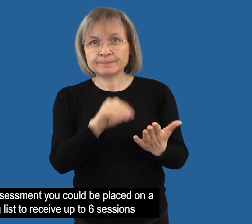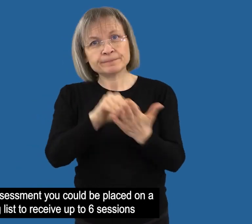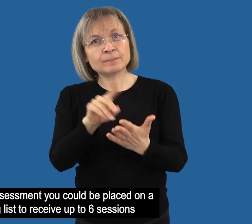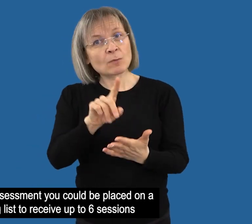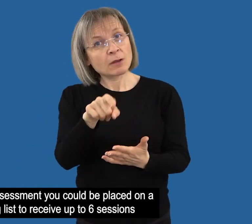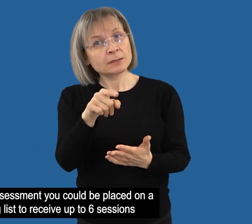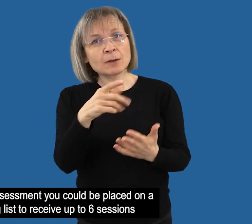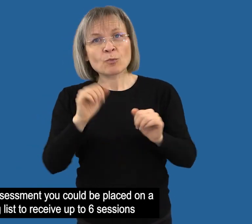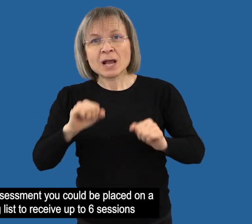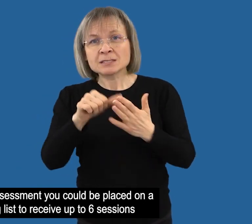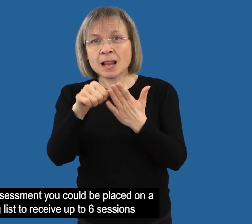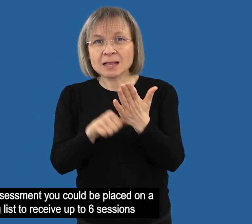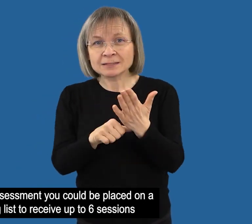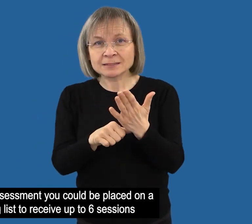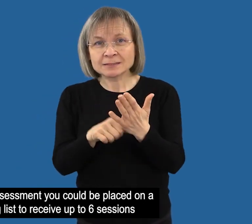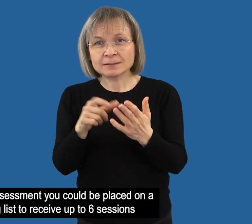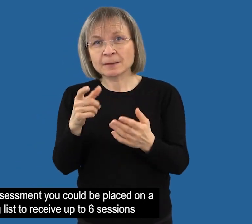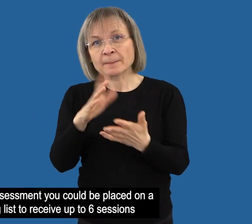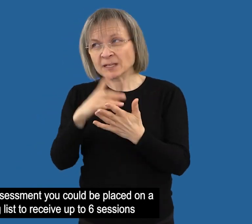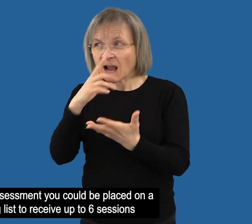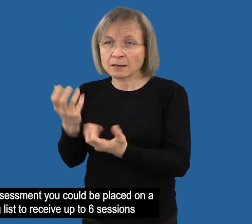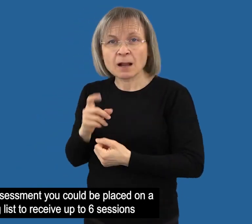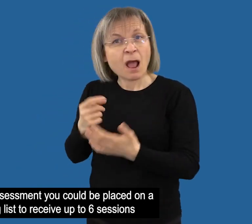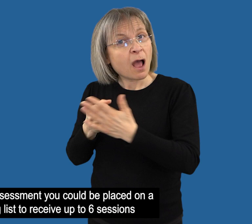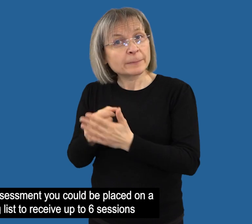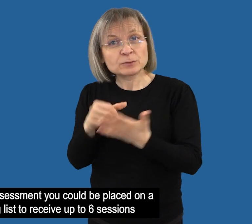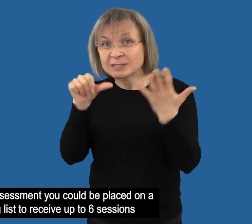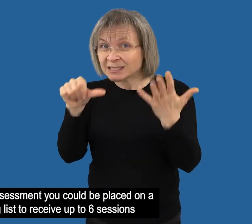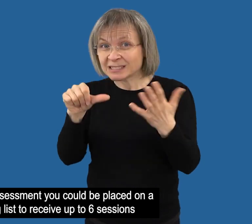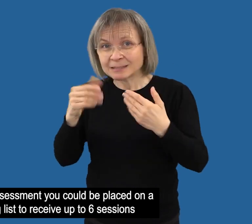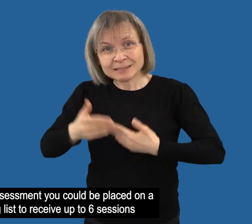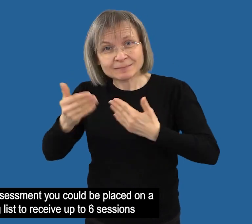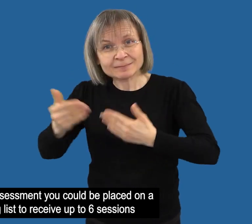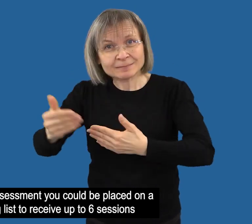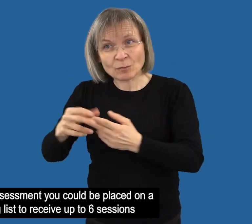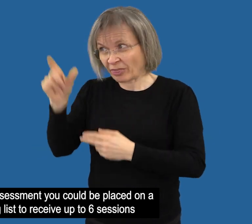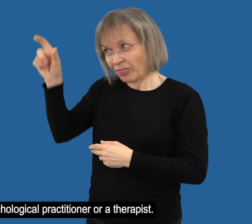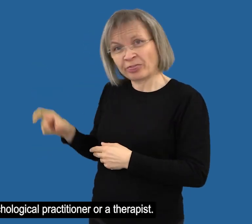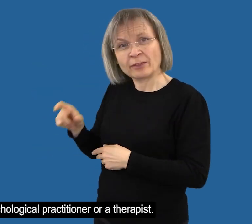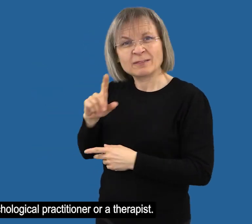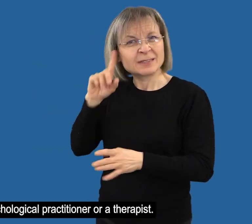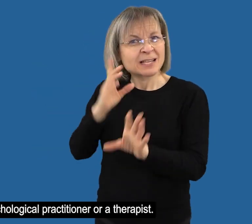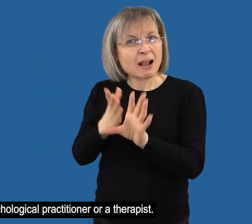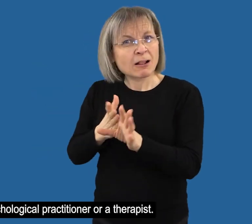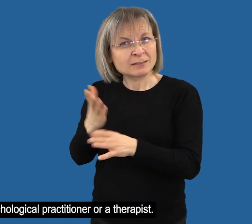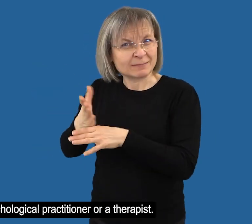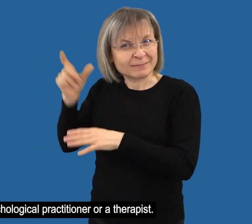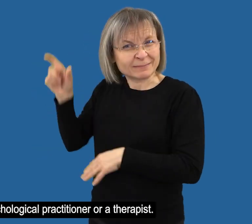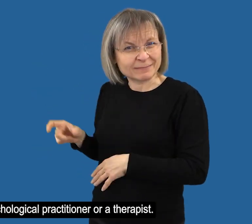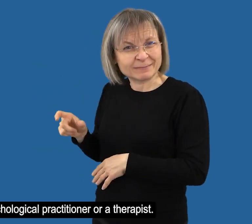After an assessment you could be placed on a waiting list to receive up to 6 sessions with a psychological practitioner or a therapist